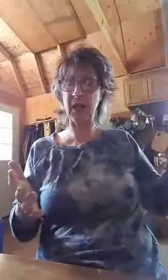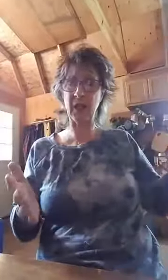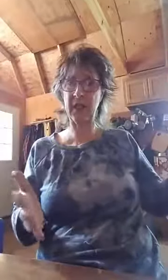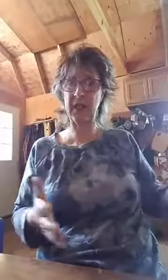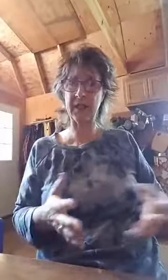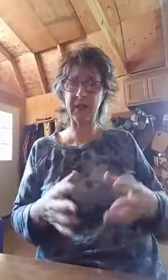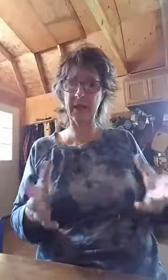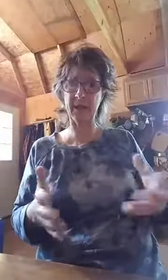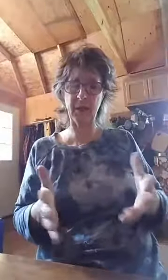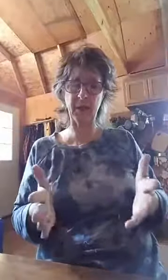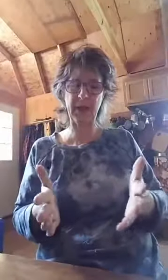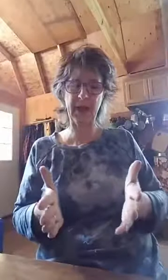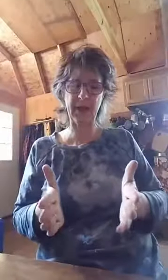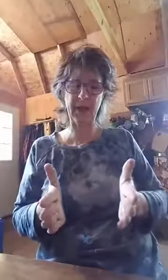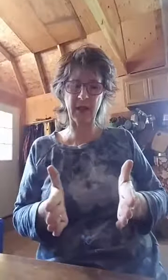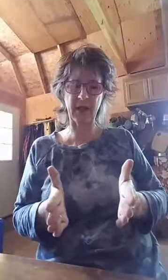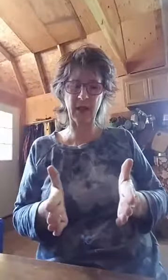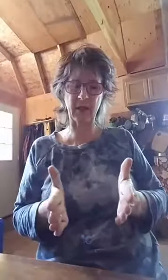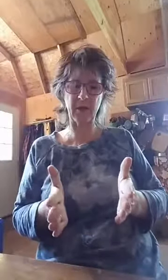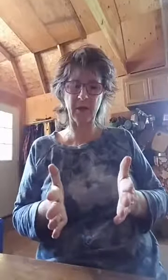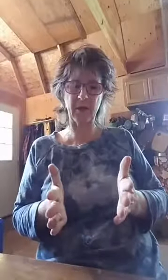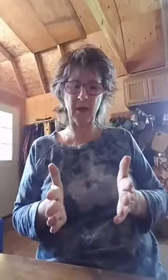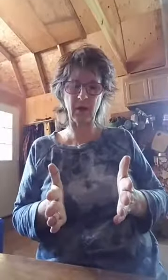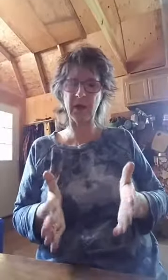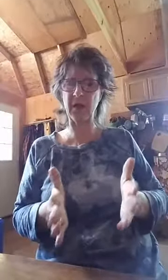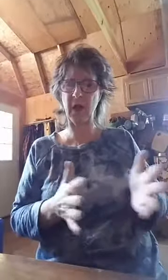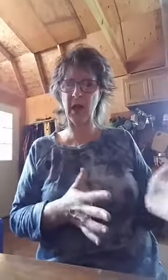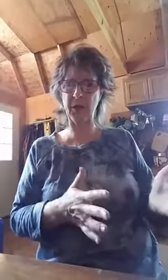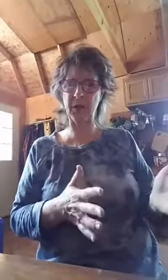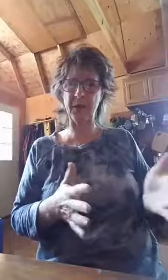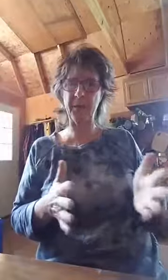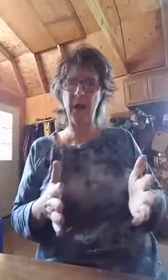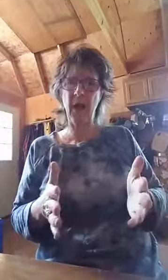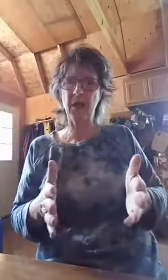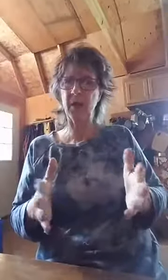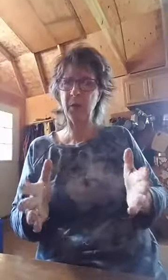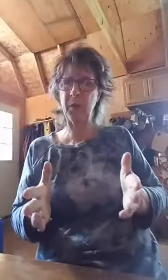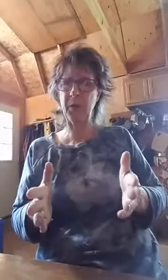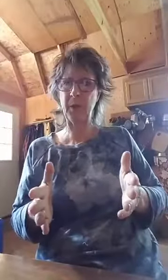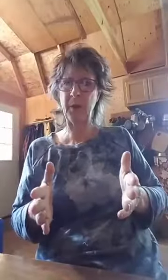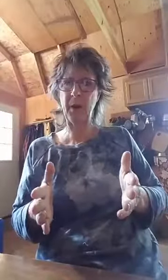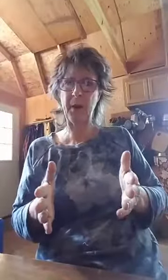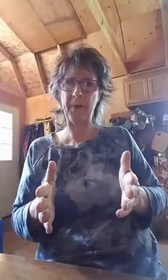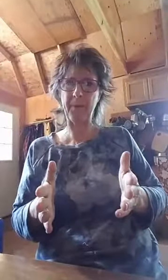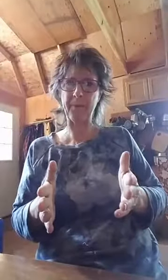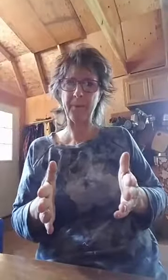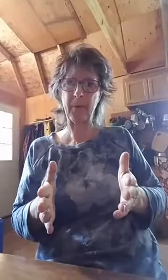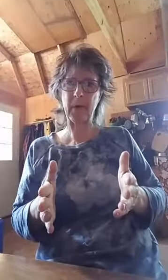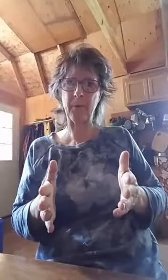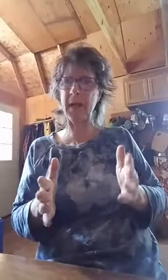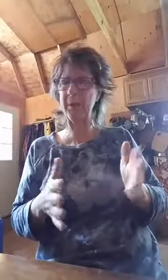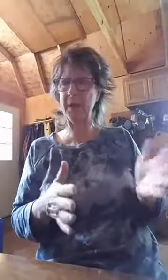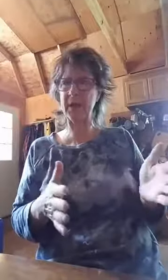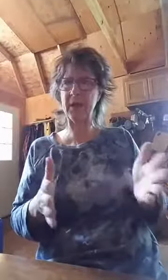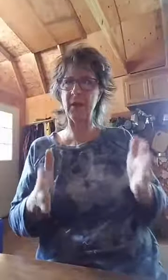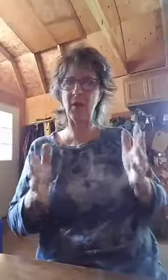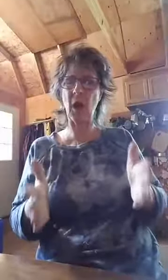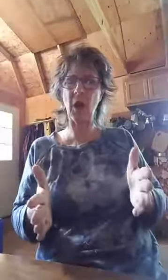young Clayton and people like that. Justin Abram, different people, um, Mike Pearson will talk